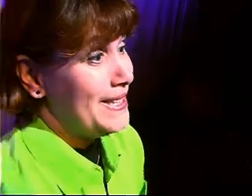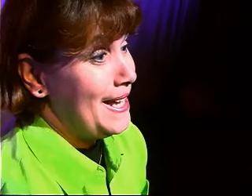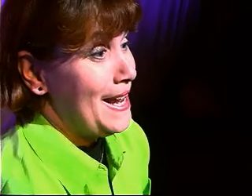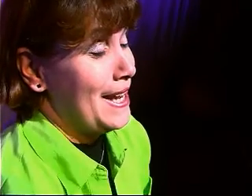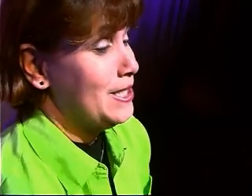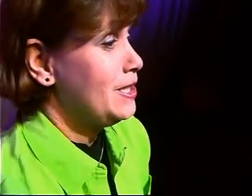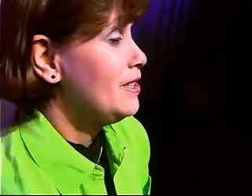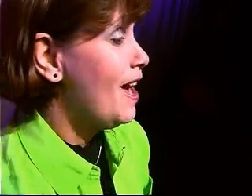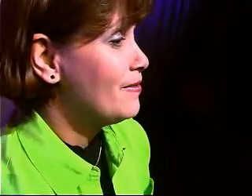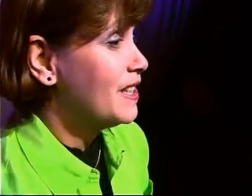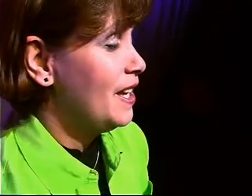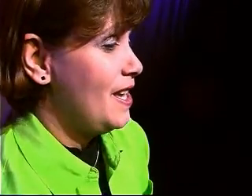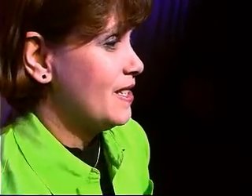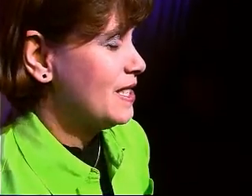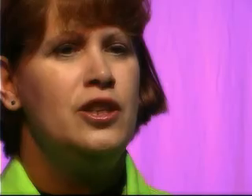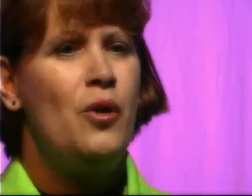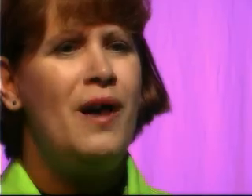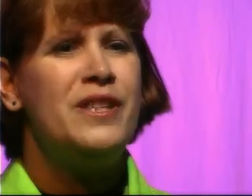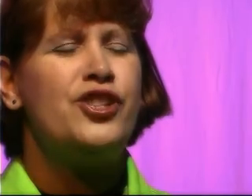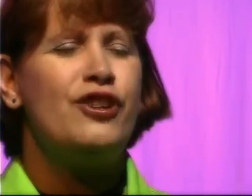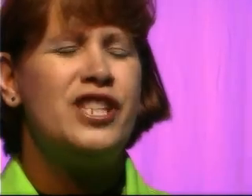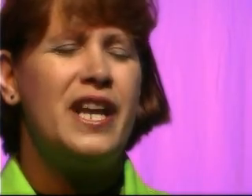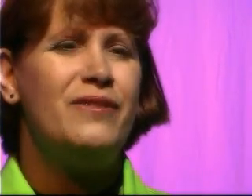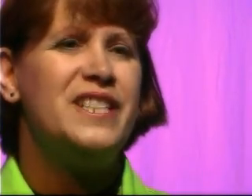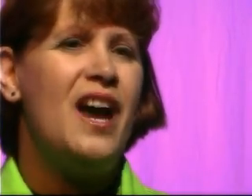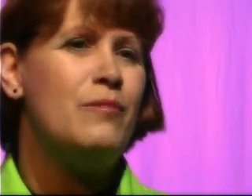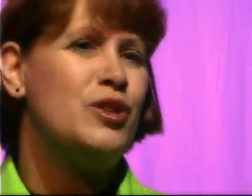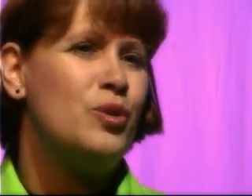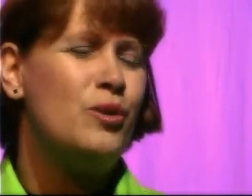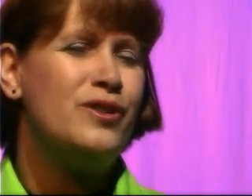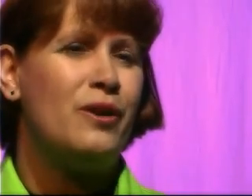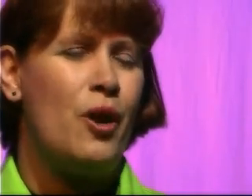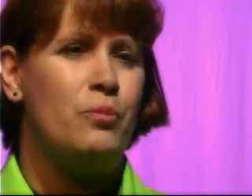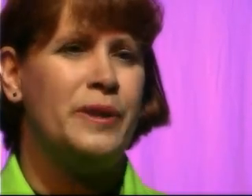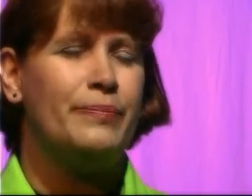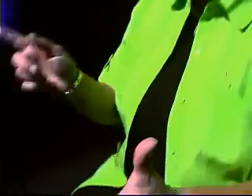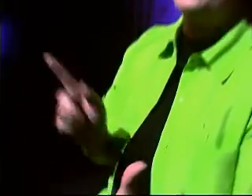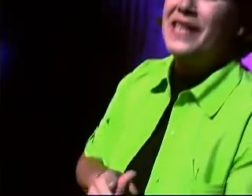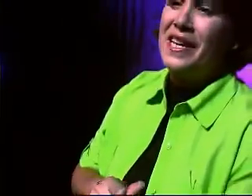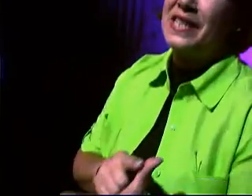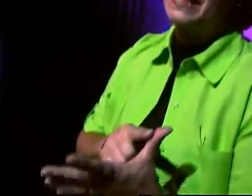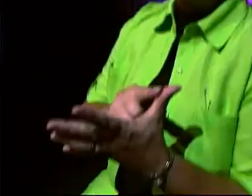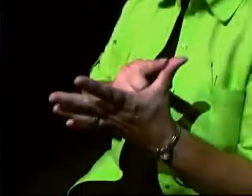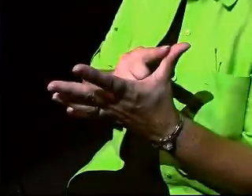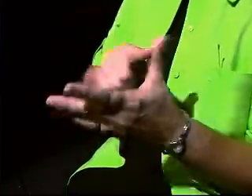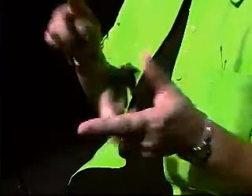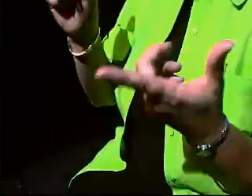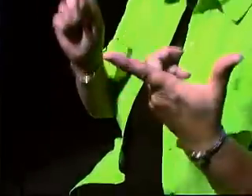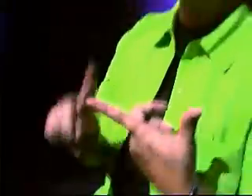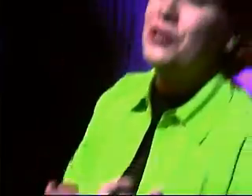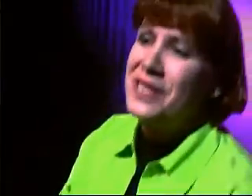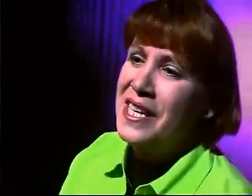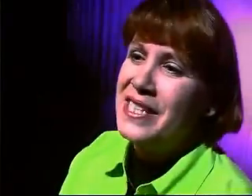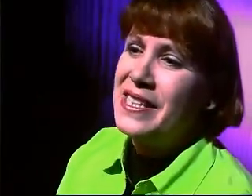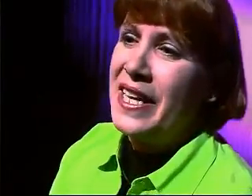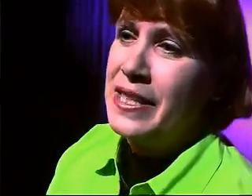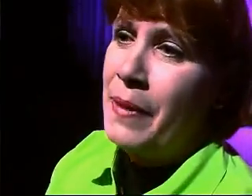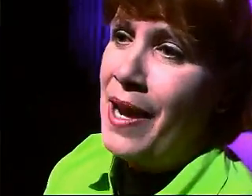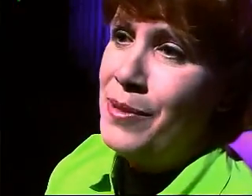I say? I just love kids. You know, I'm in church every time the doors are open. Monday is small group. Tuesday is ladies' Bible